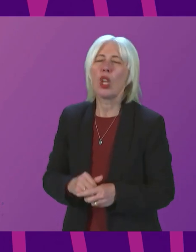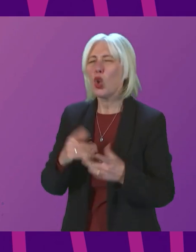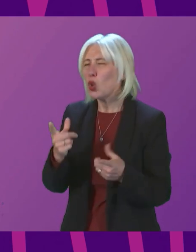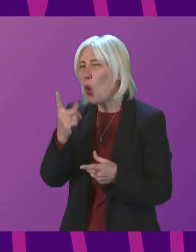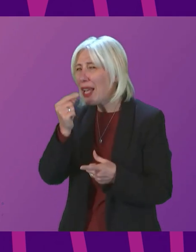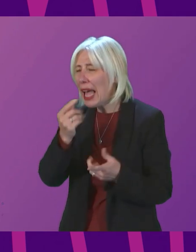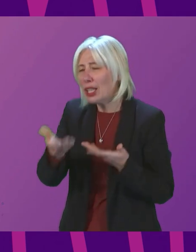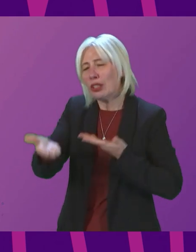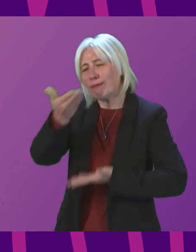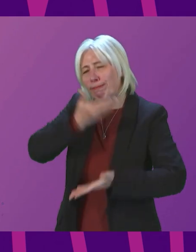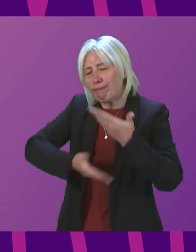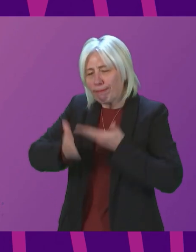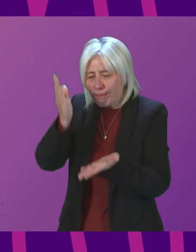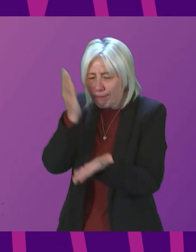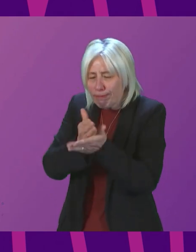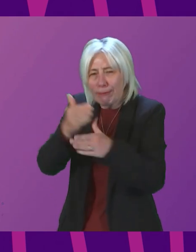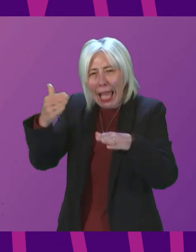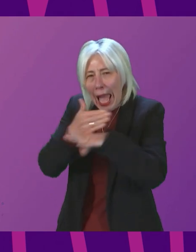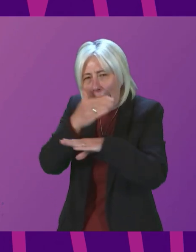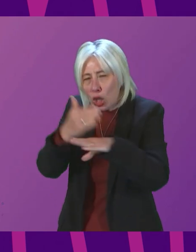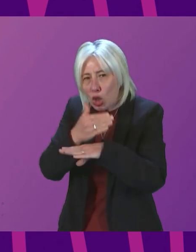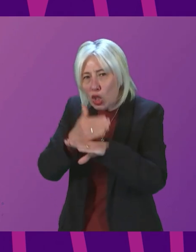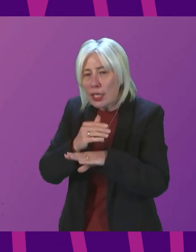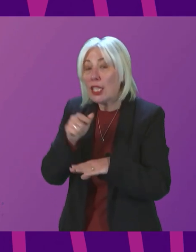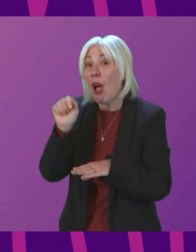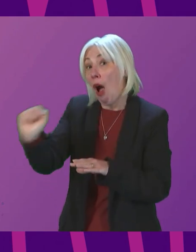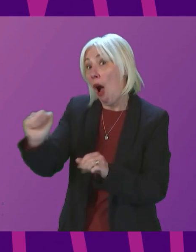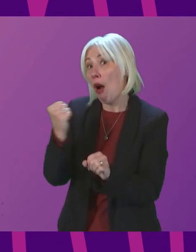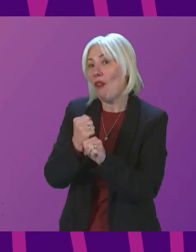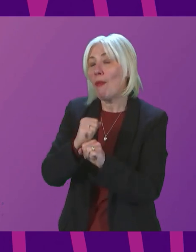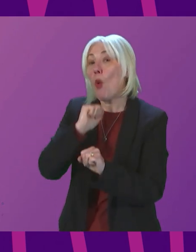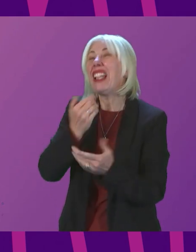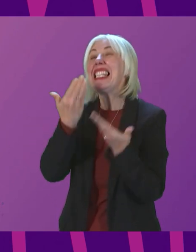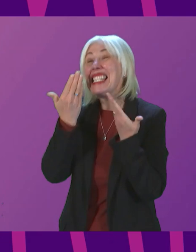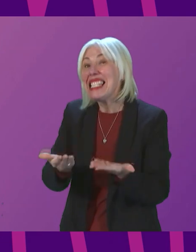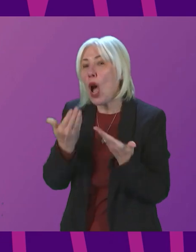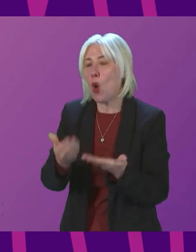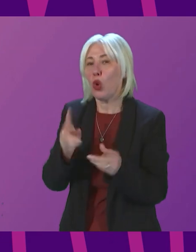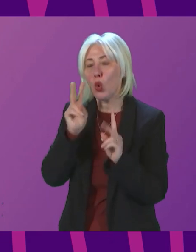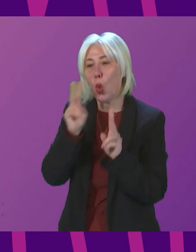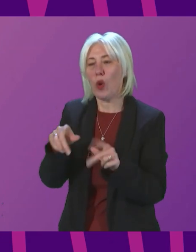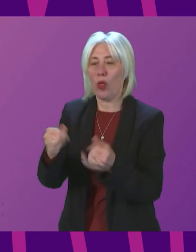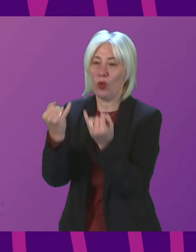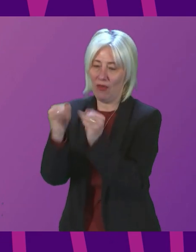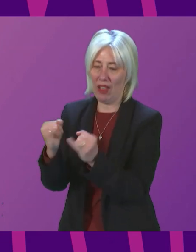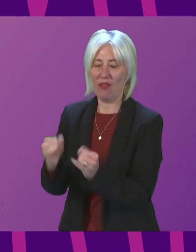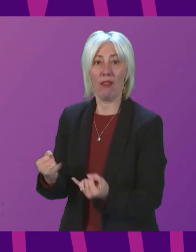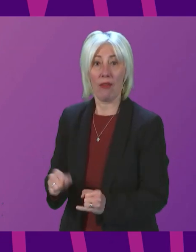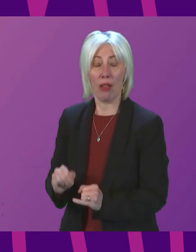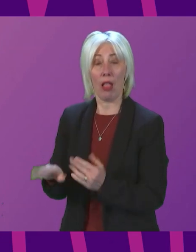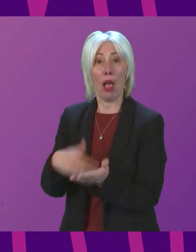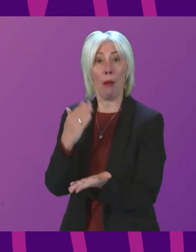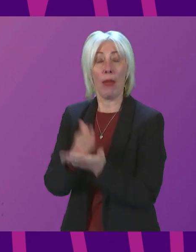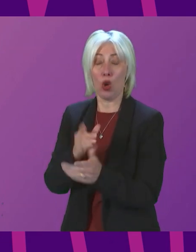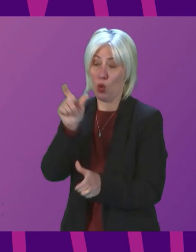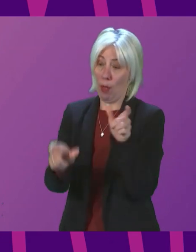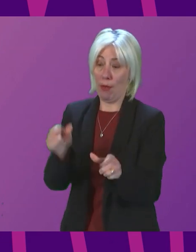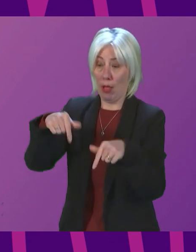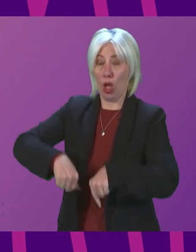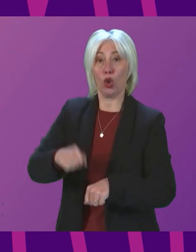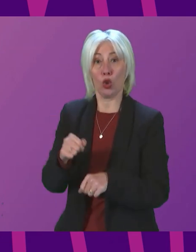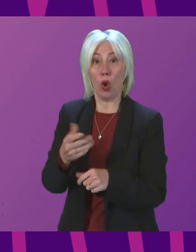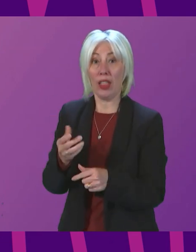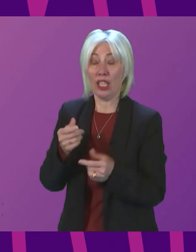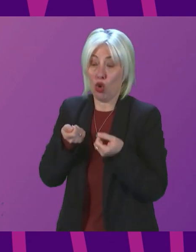these specific actions that her government will take now to address these failings and ensure people in Scotland get the treatment they need